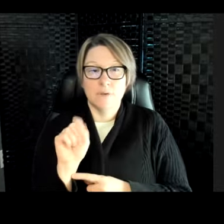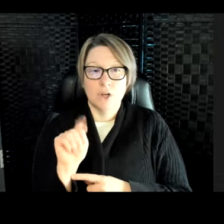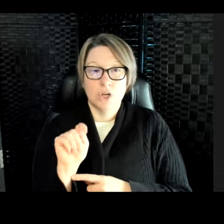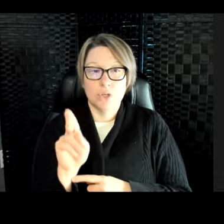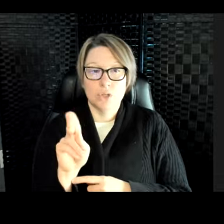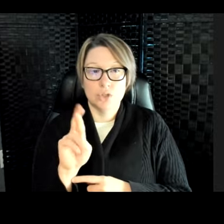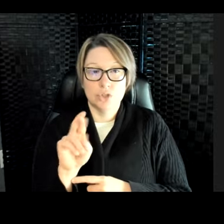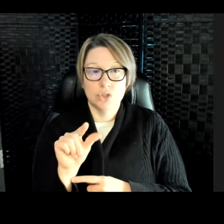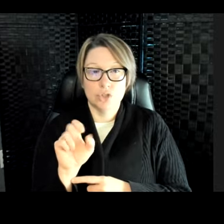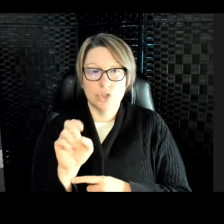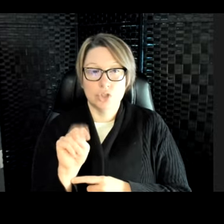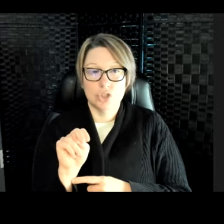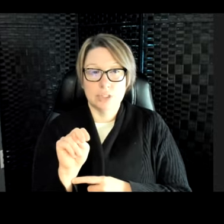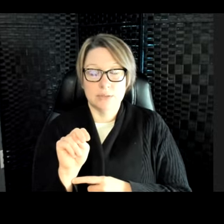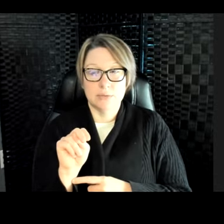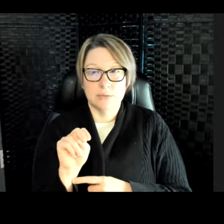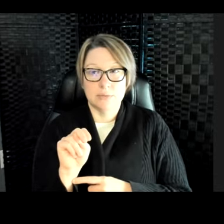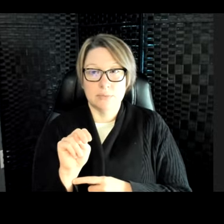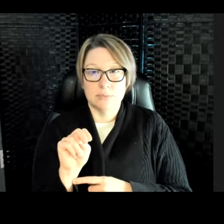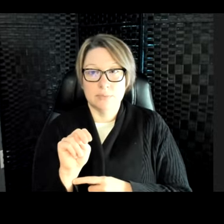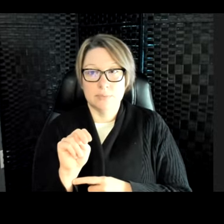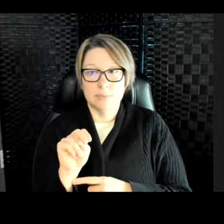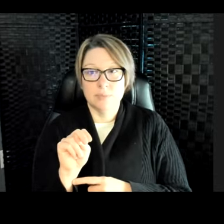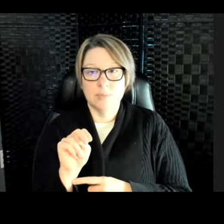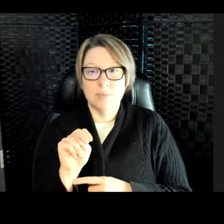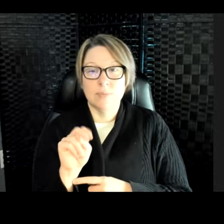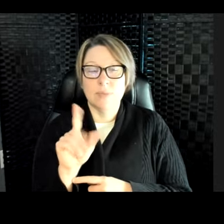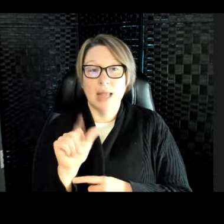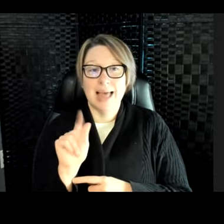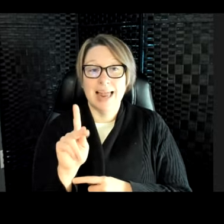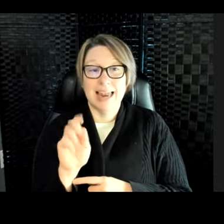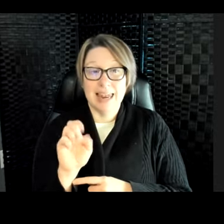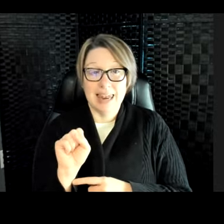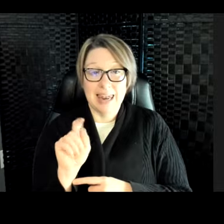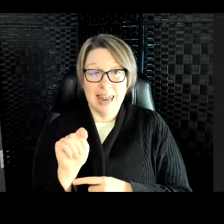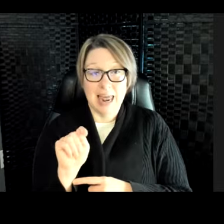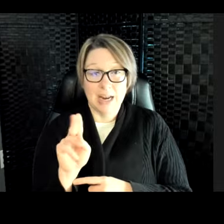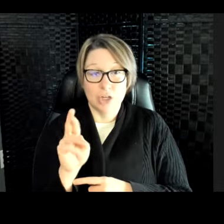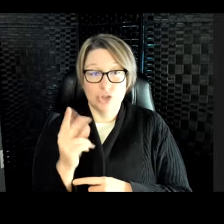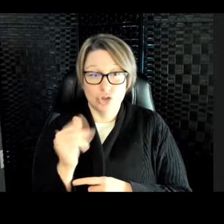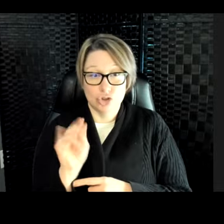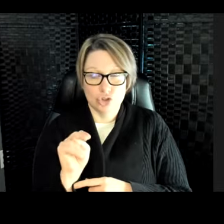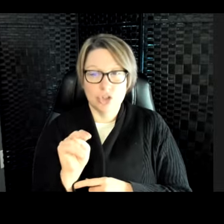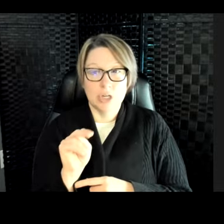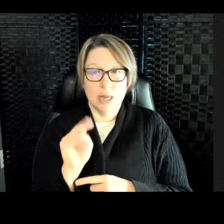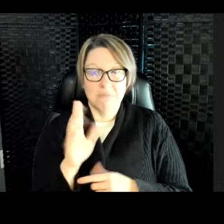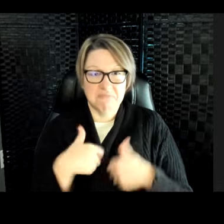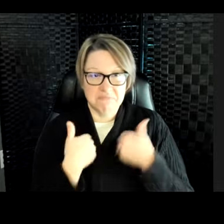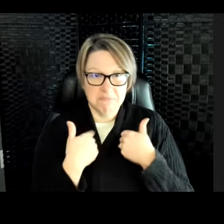this is a lake sturgeon. And lake sturgeon are native to Ohio. So they live